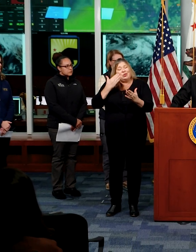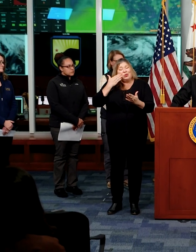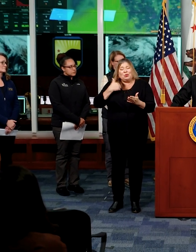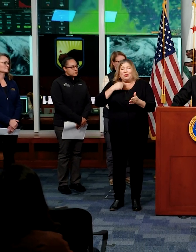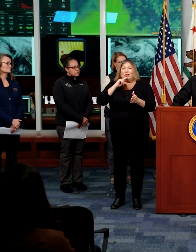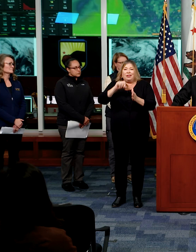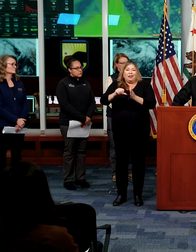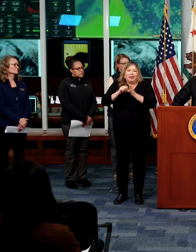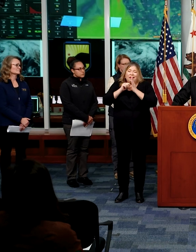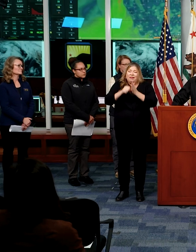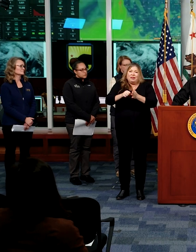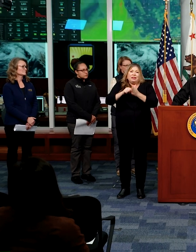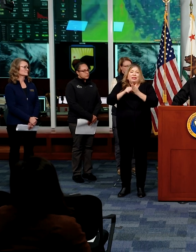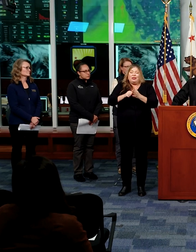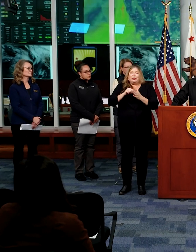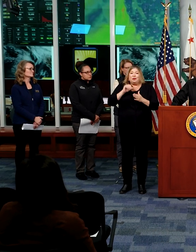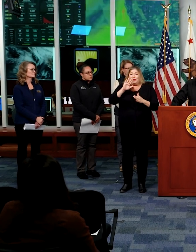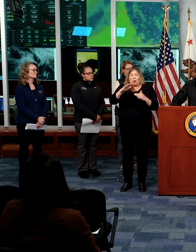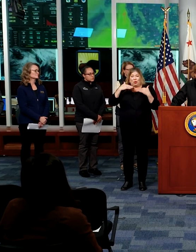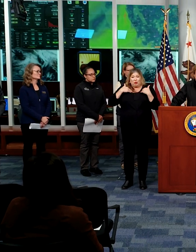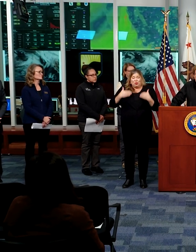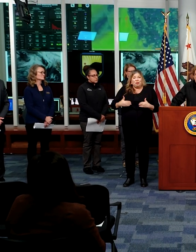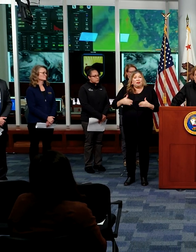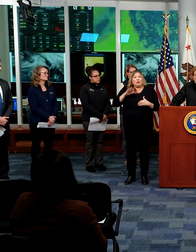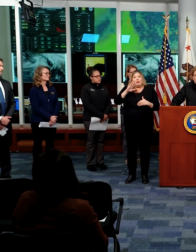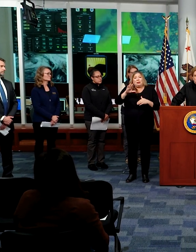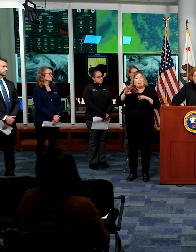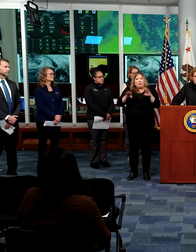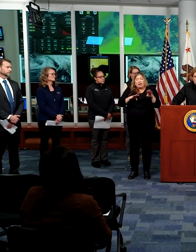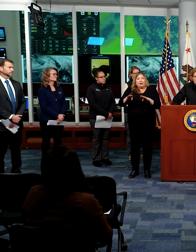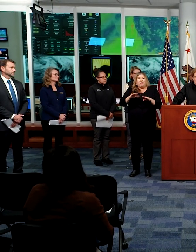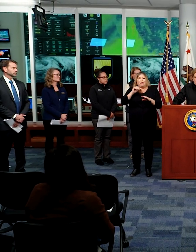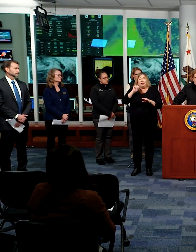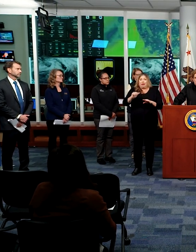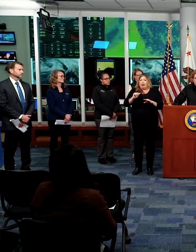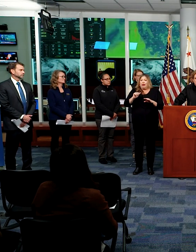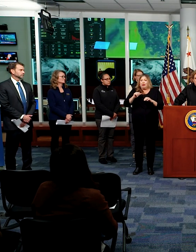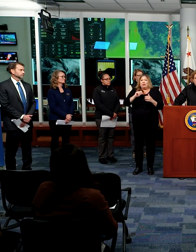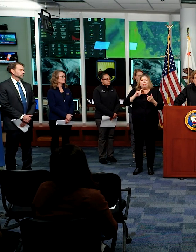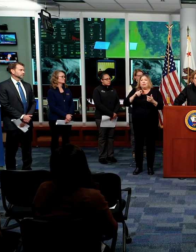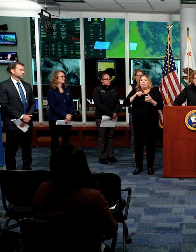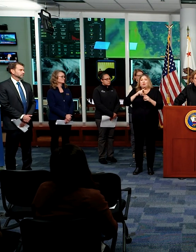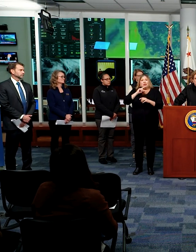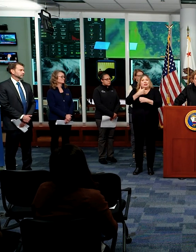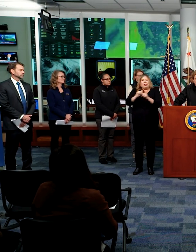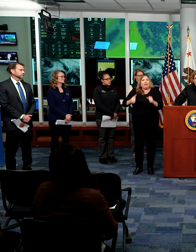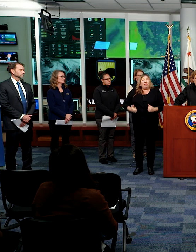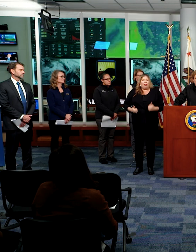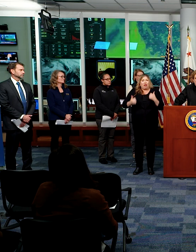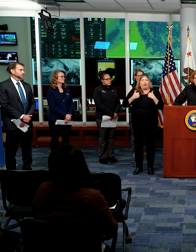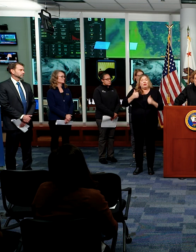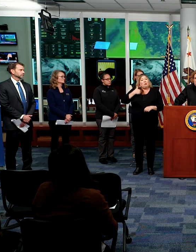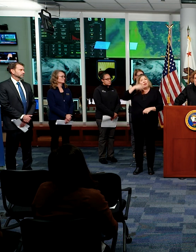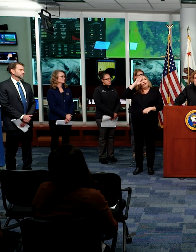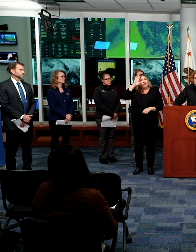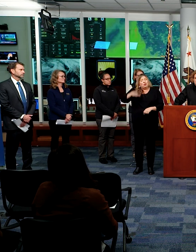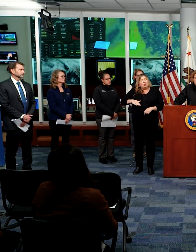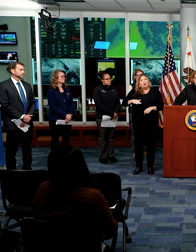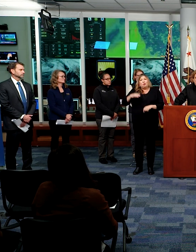emphasize enough how the human factor and behavior can save lives. We knew that floods were